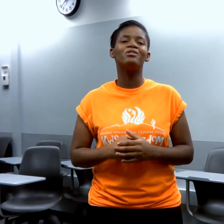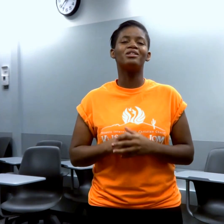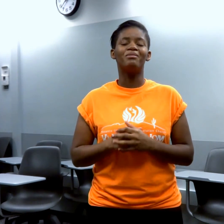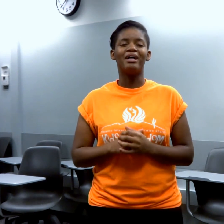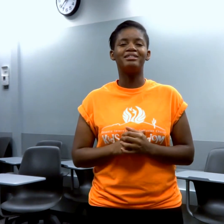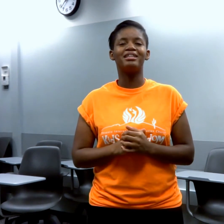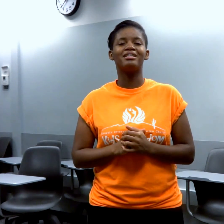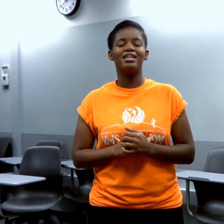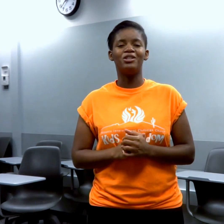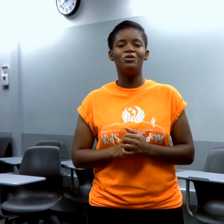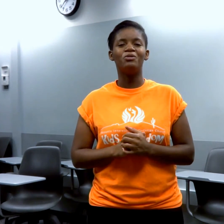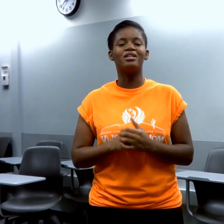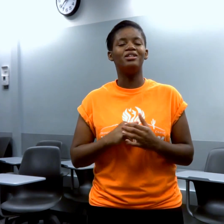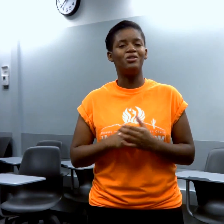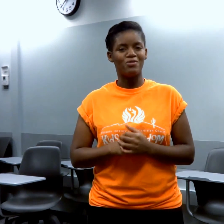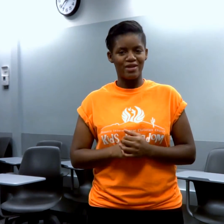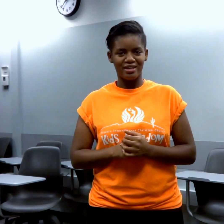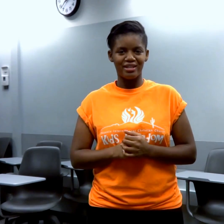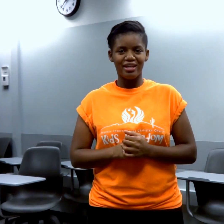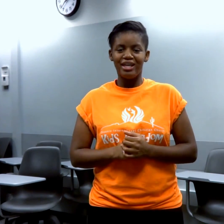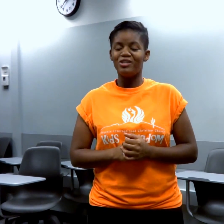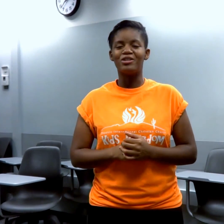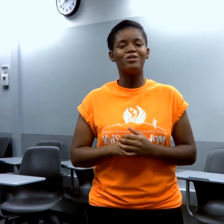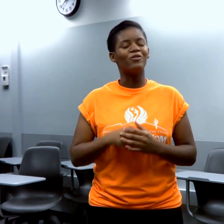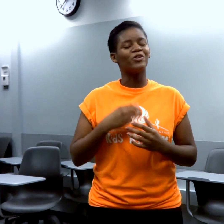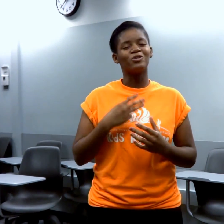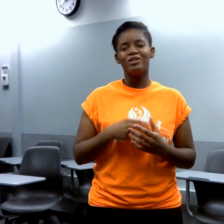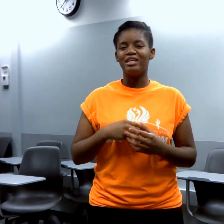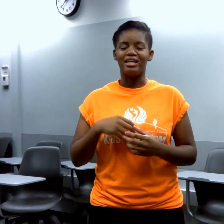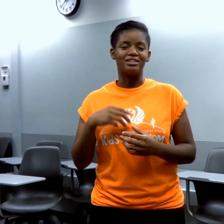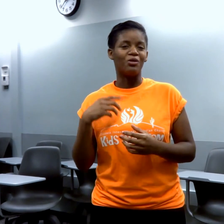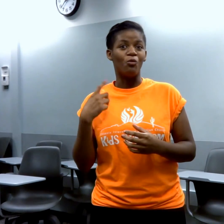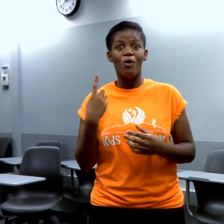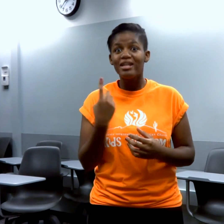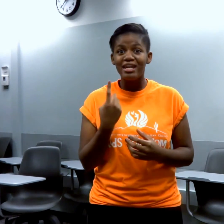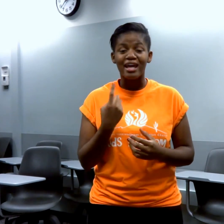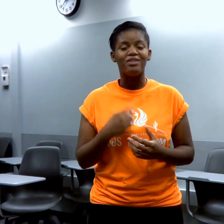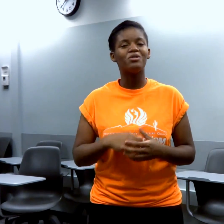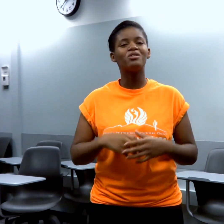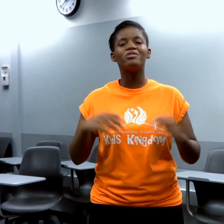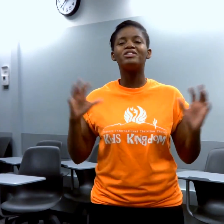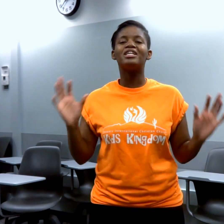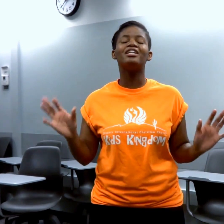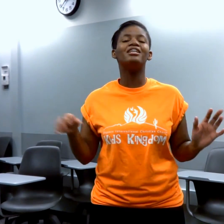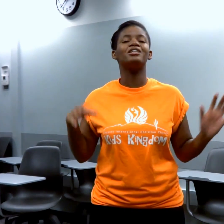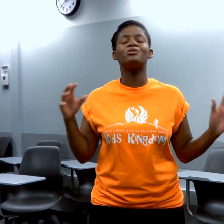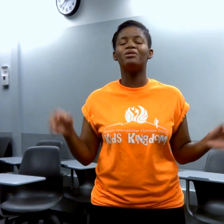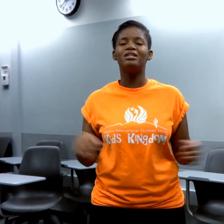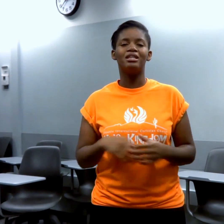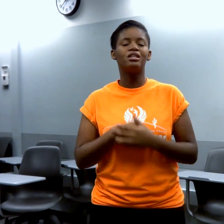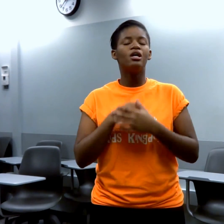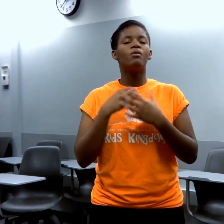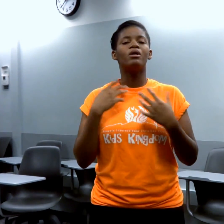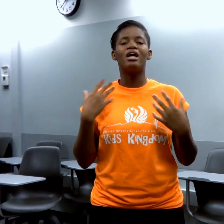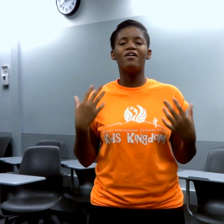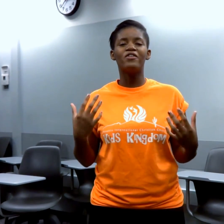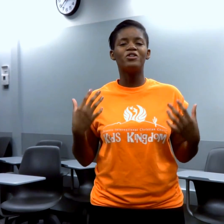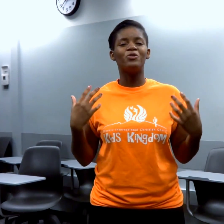it with a mindset that you can do it. You can do it for three days. One day. You can do it for 10 days, 20 days, whatever you